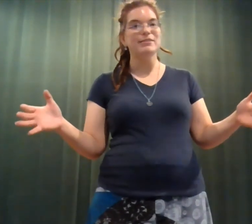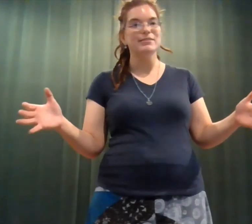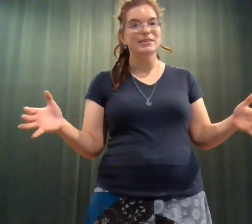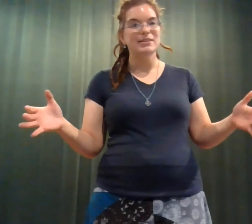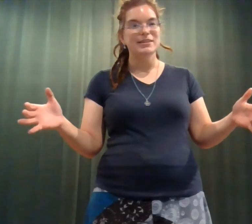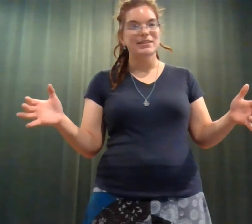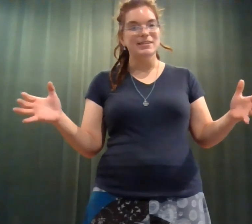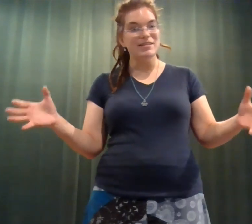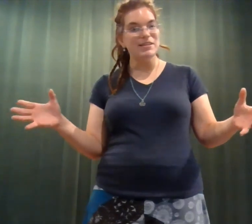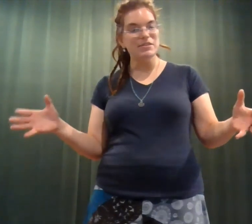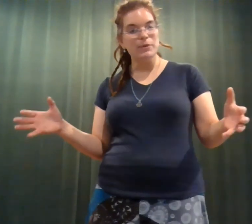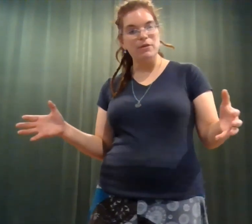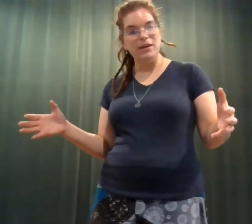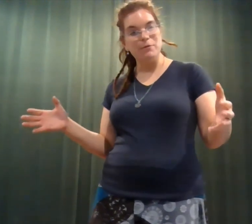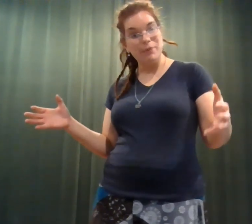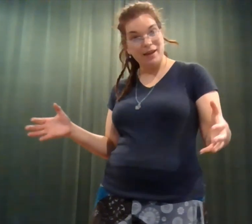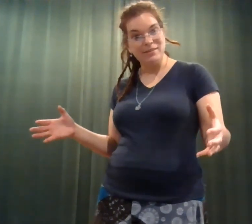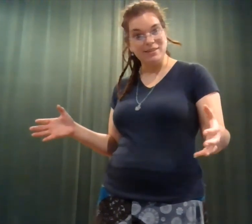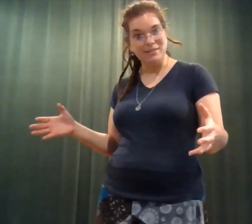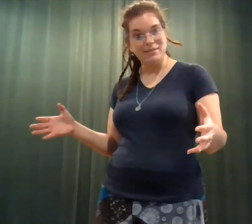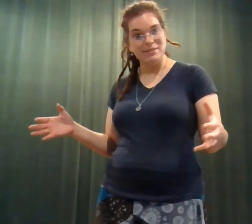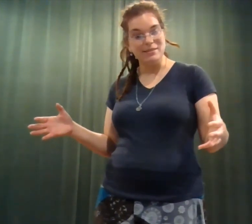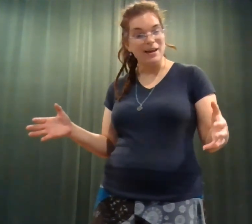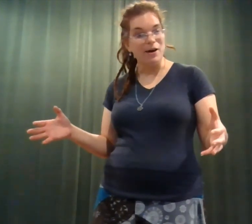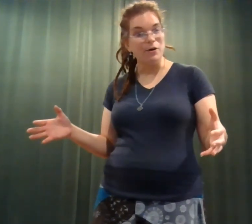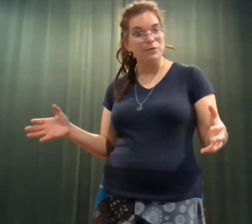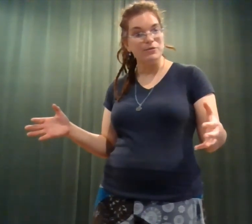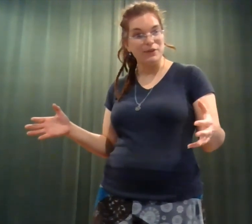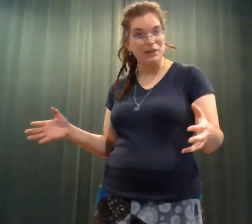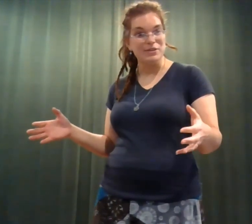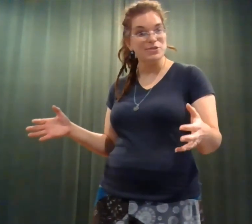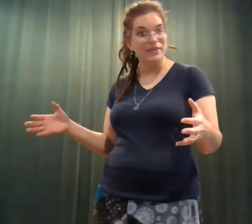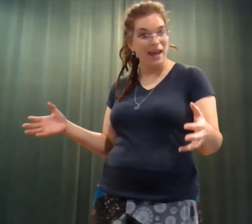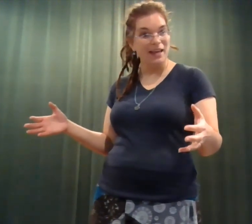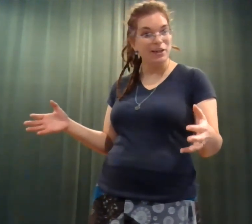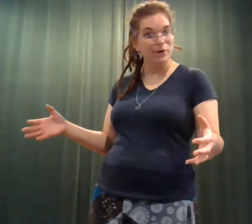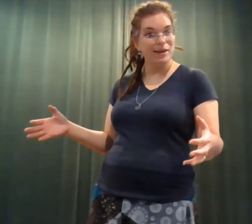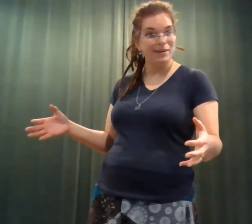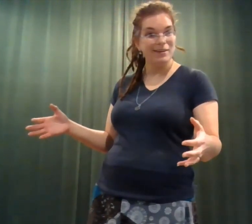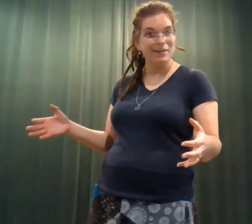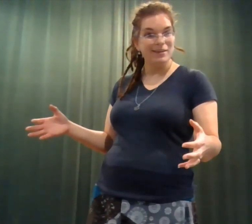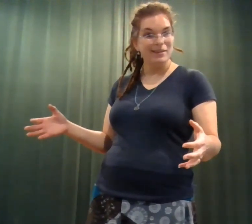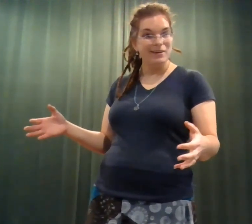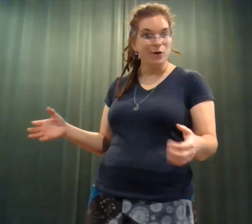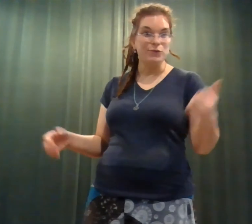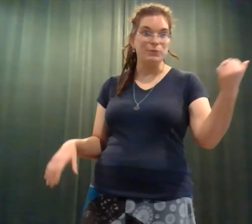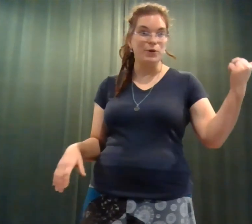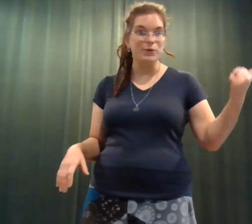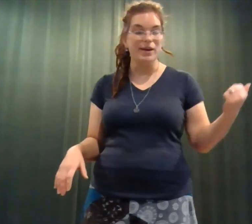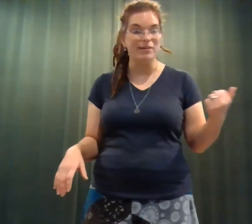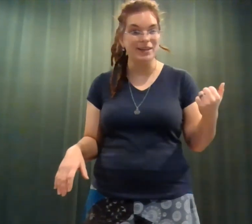distance around the abandoned now village of Caney Creek over in Polk County,